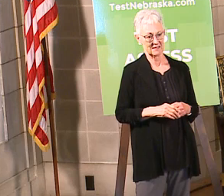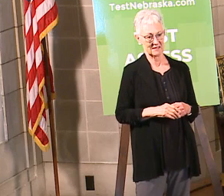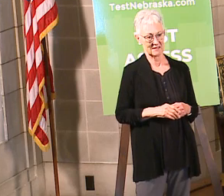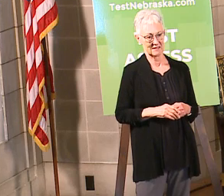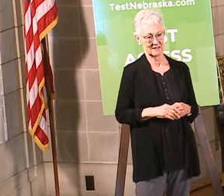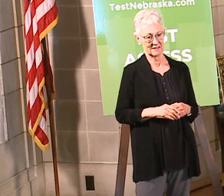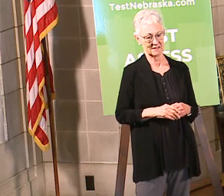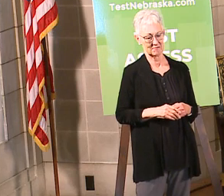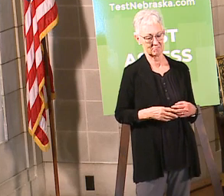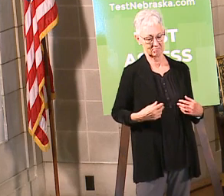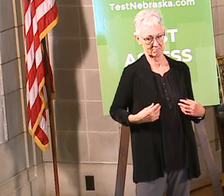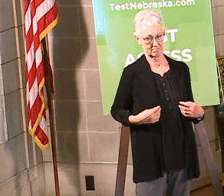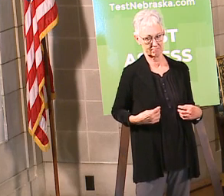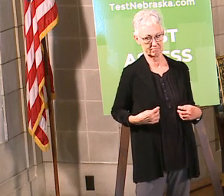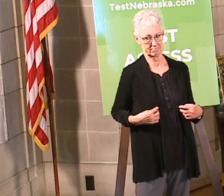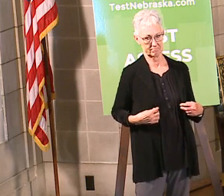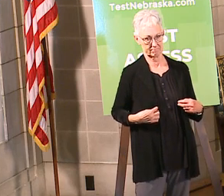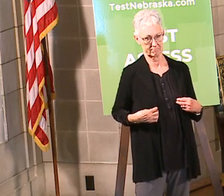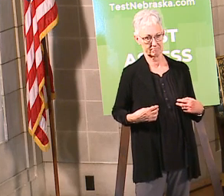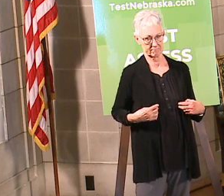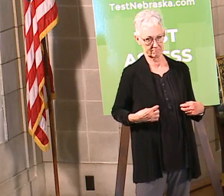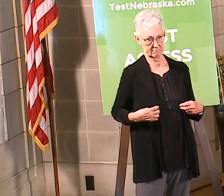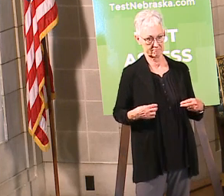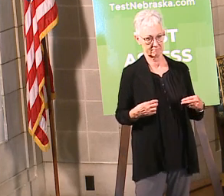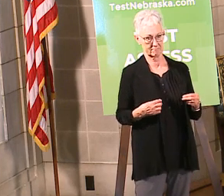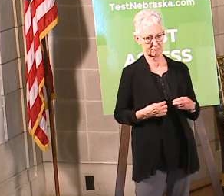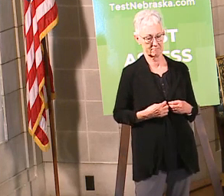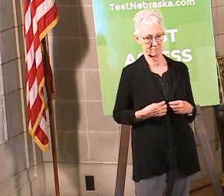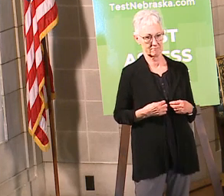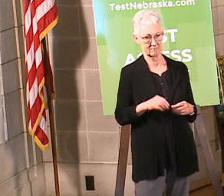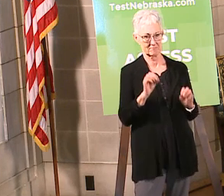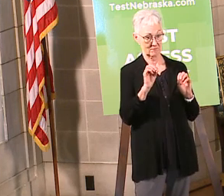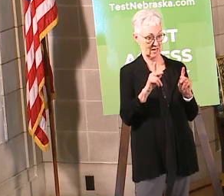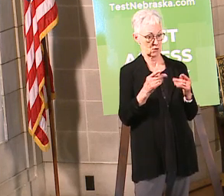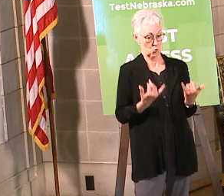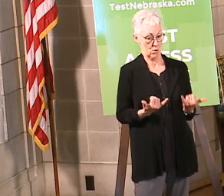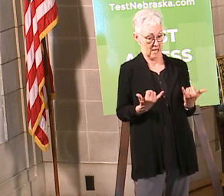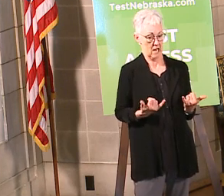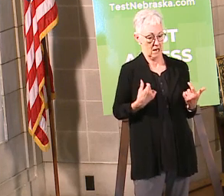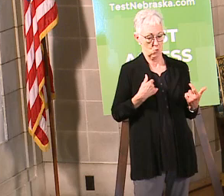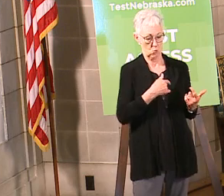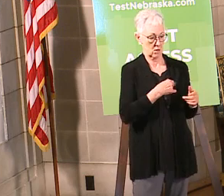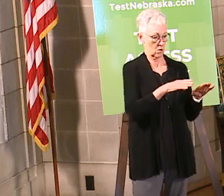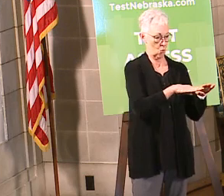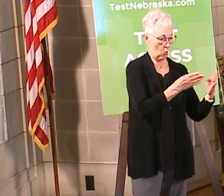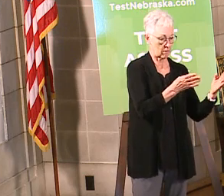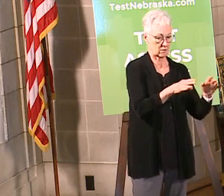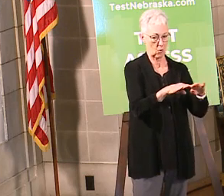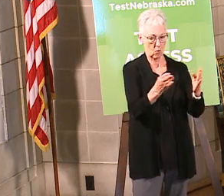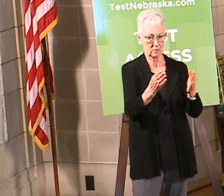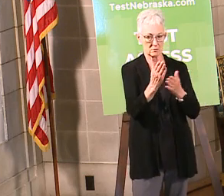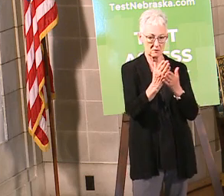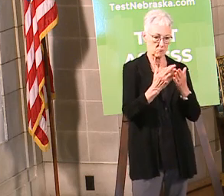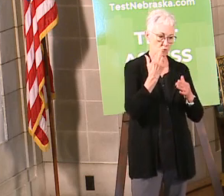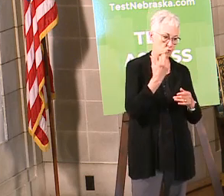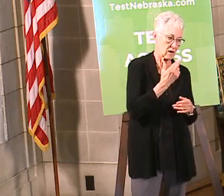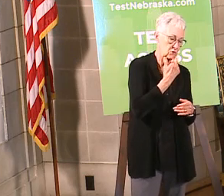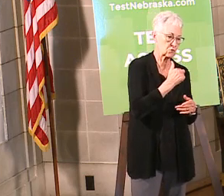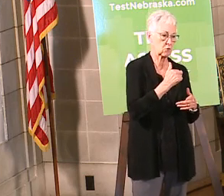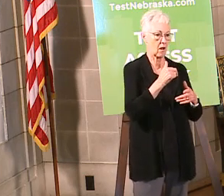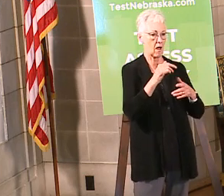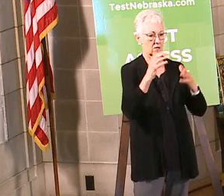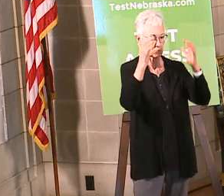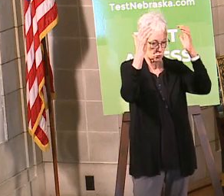are things going with the opening up what measure are you going to to